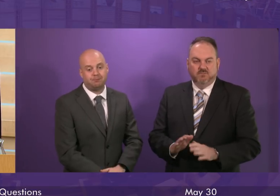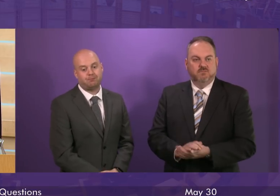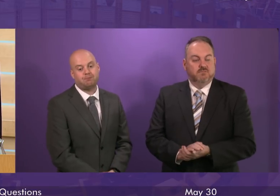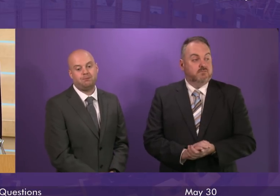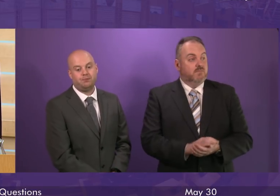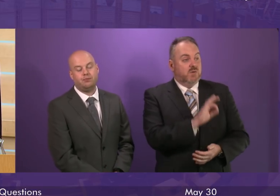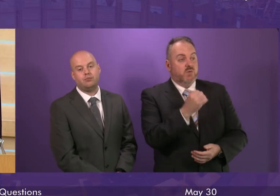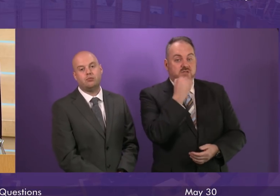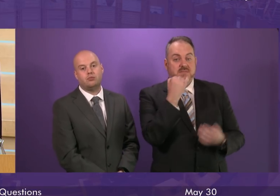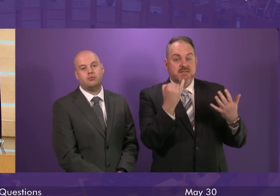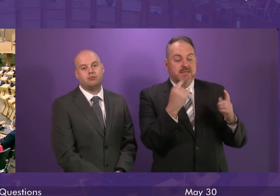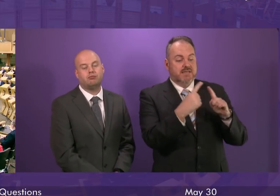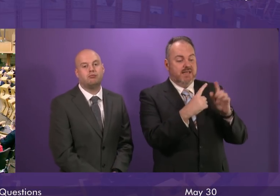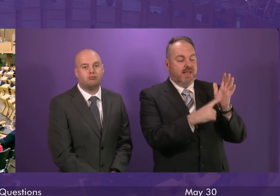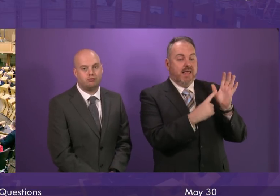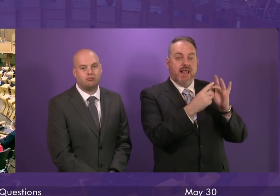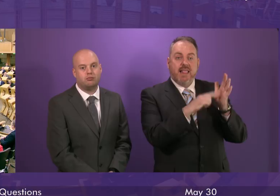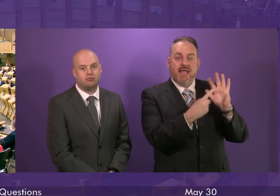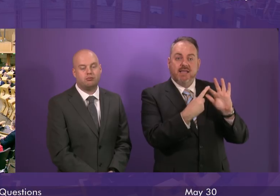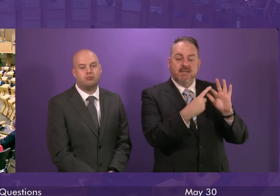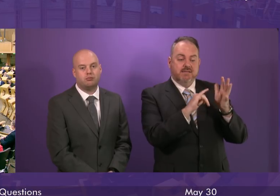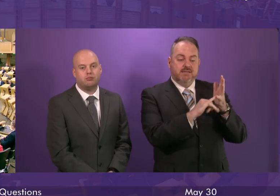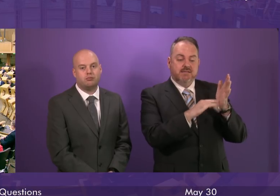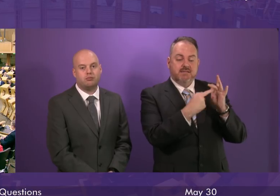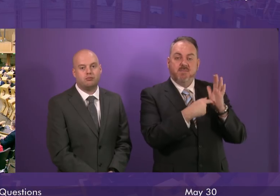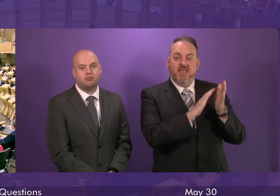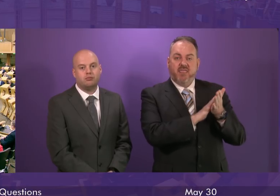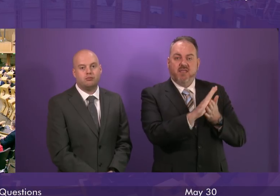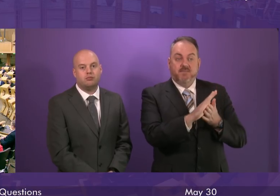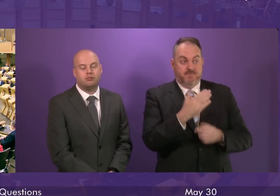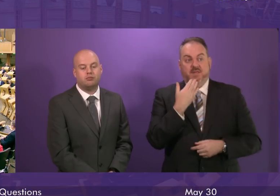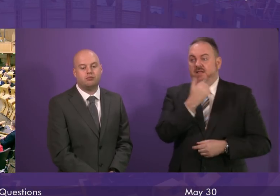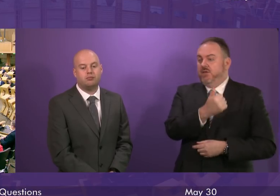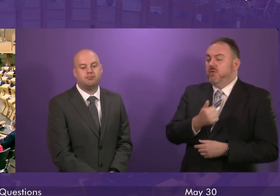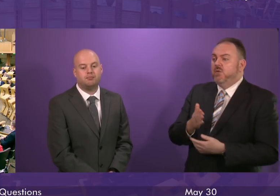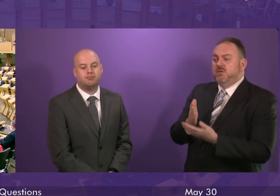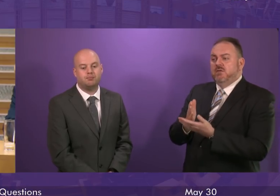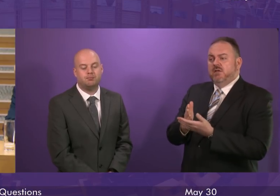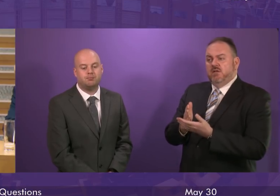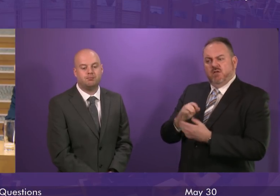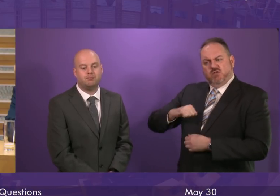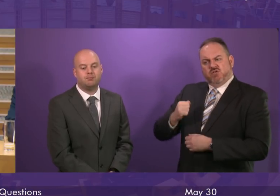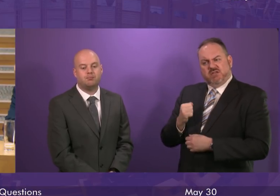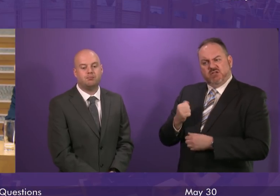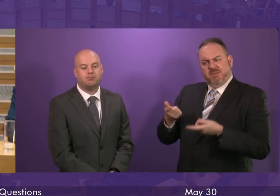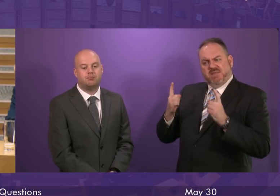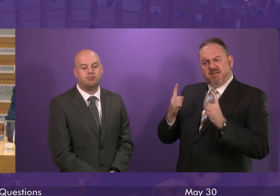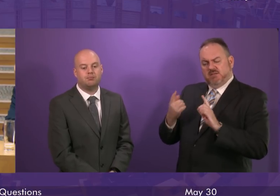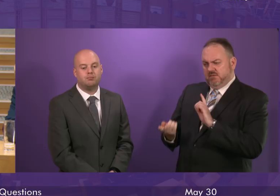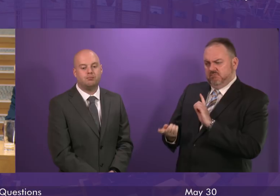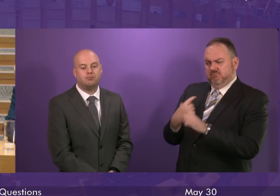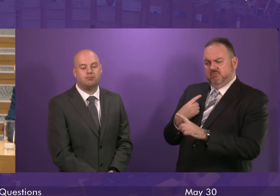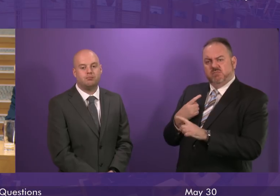Question number six, Elaine Smith. Thank you, President Officer. To ask the First Minister what the Scottish Government's response is